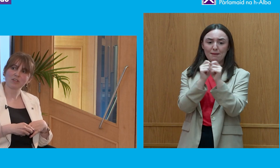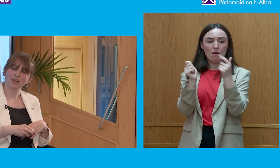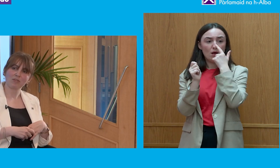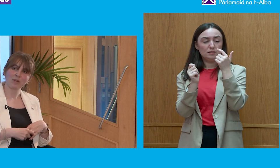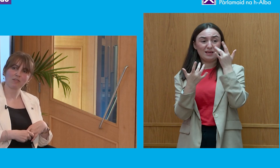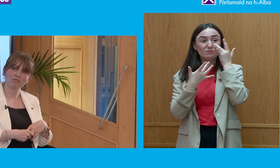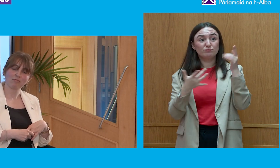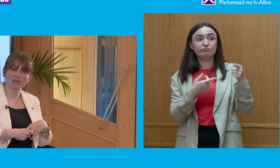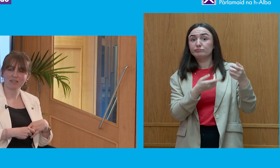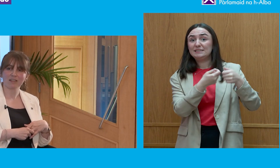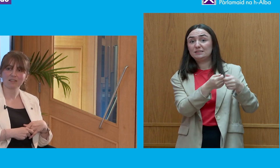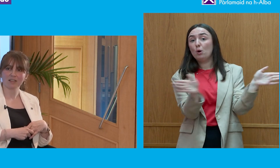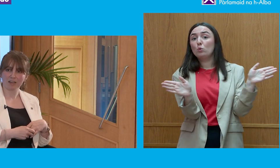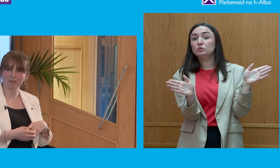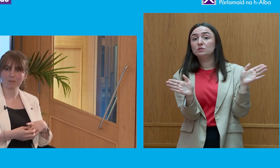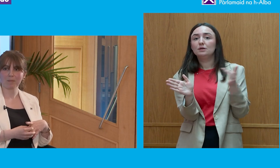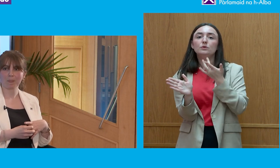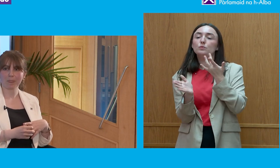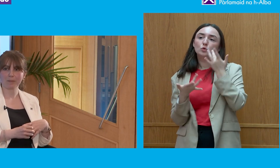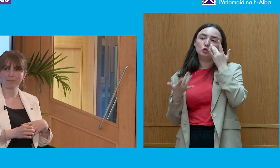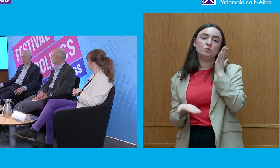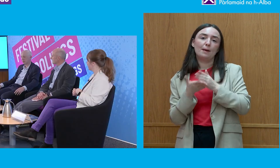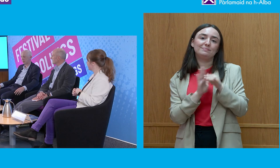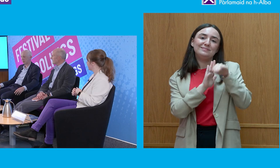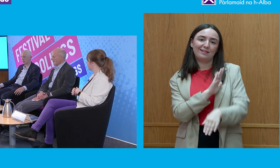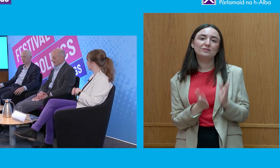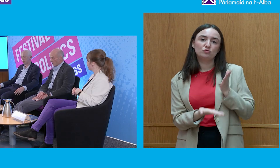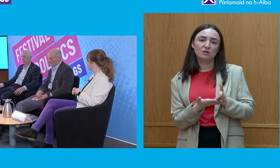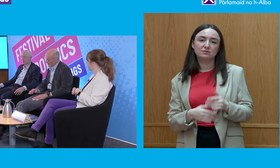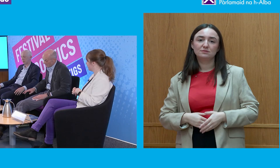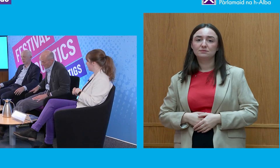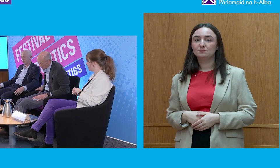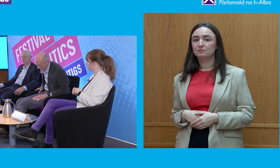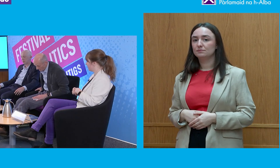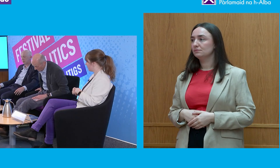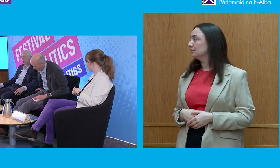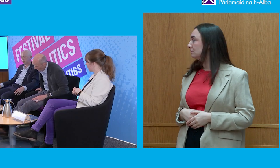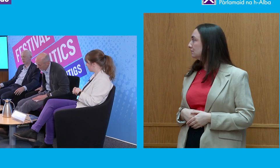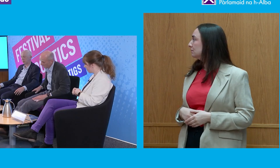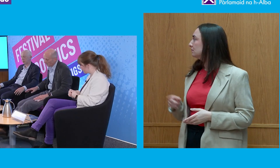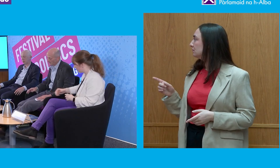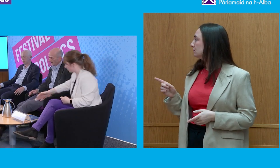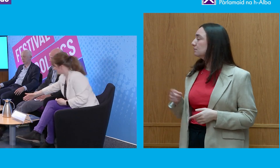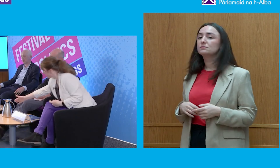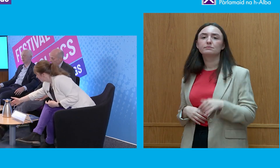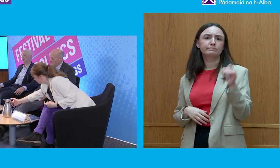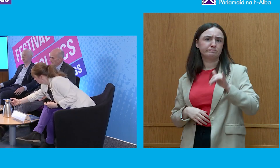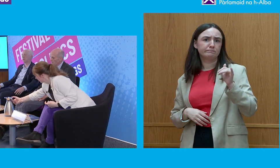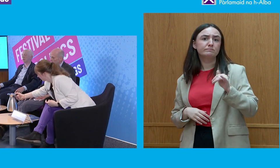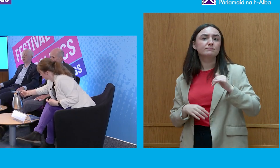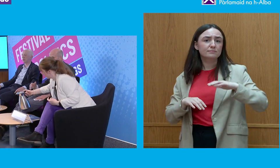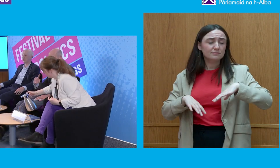that perception that we are seeing that decline. Thank you. To answer that, Glenn? To pick off where Ali's left off, I think